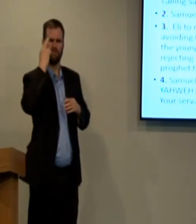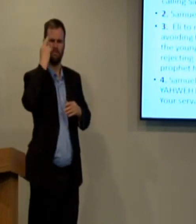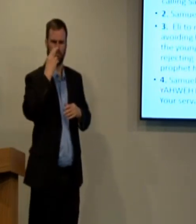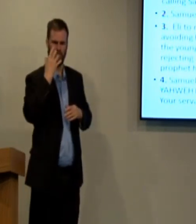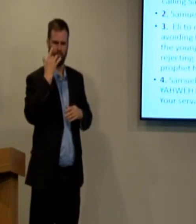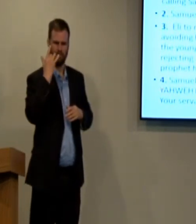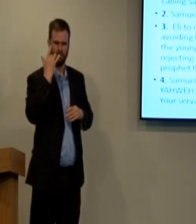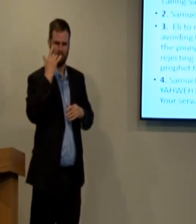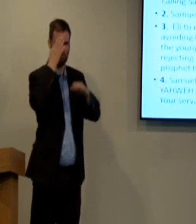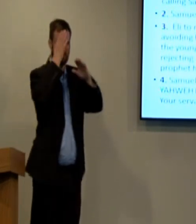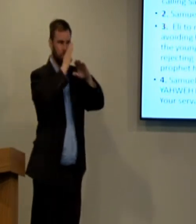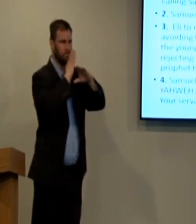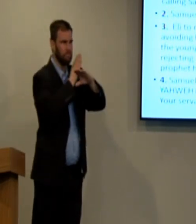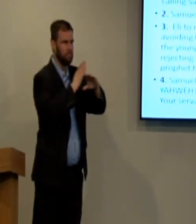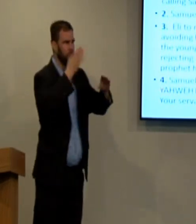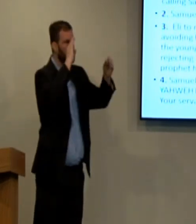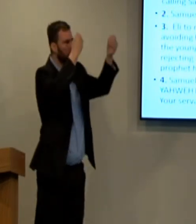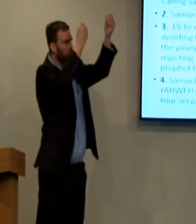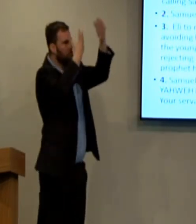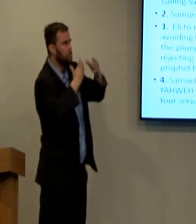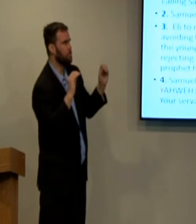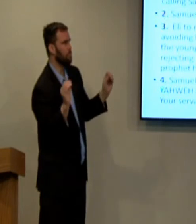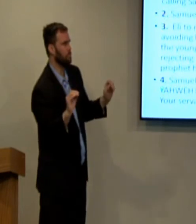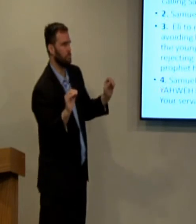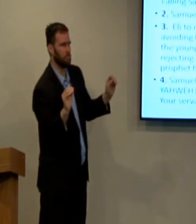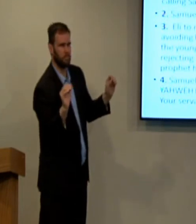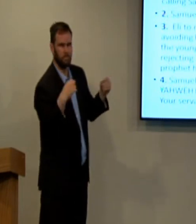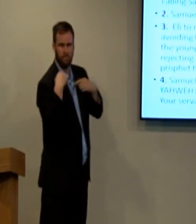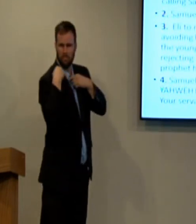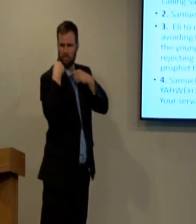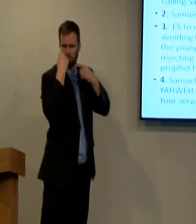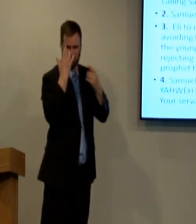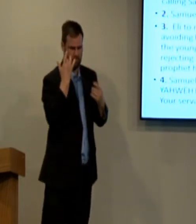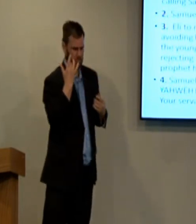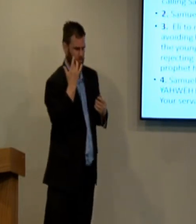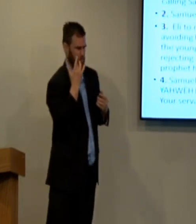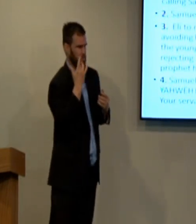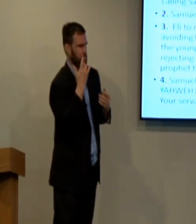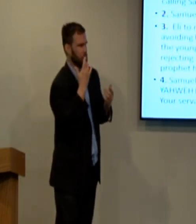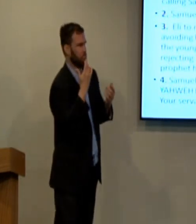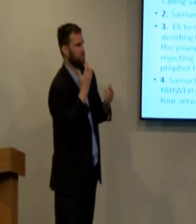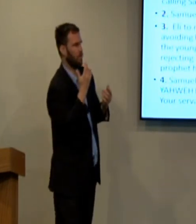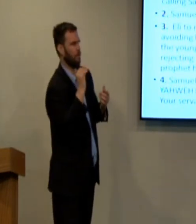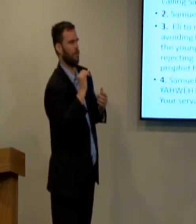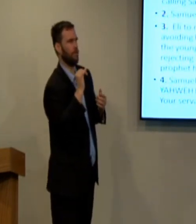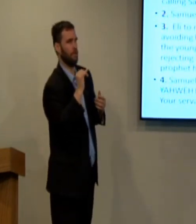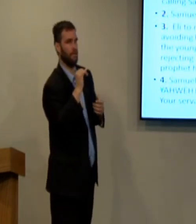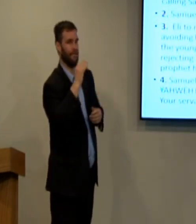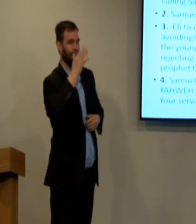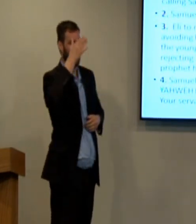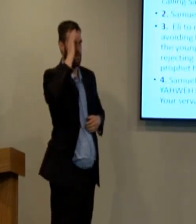So Eli realized that God wasn't communicating with his family members,